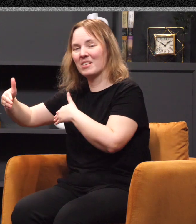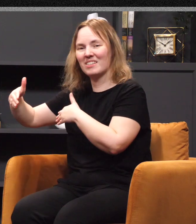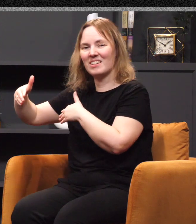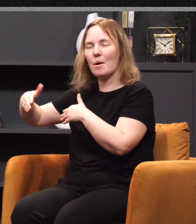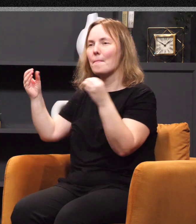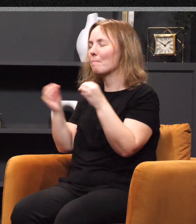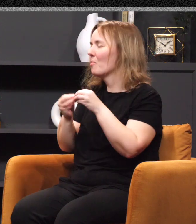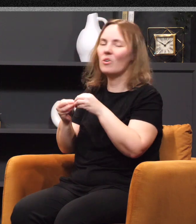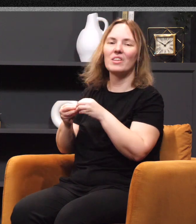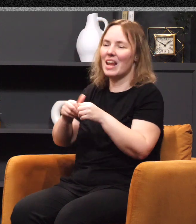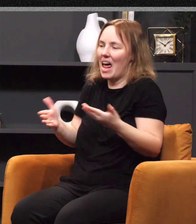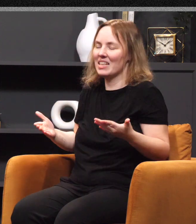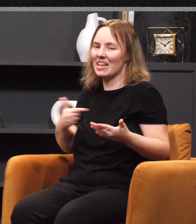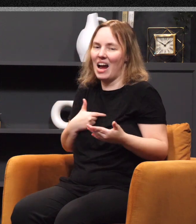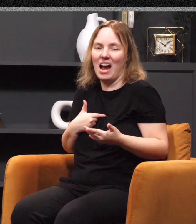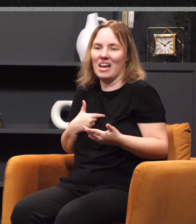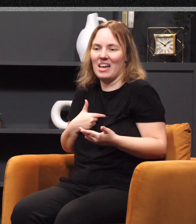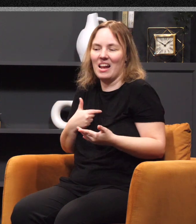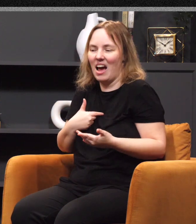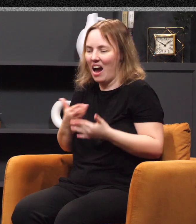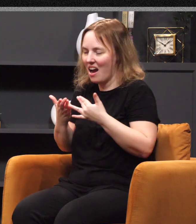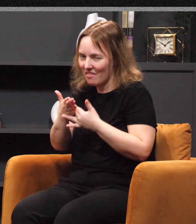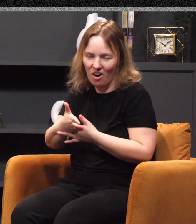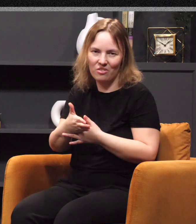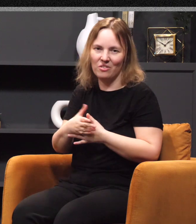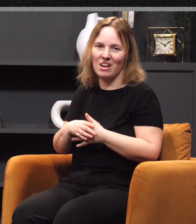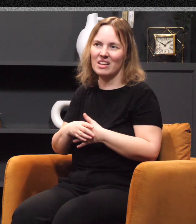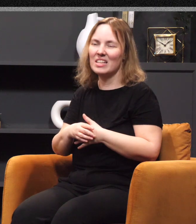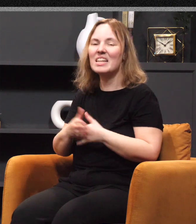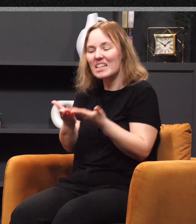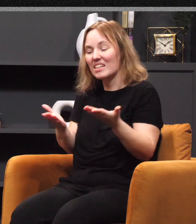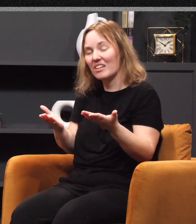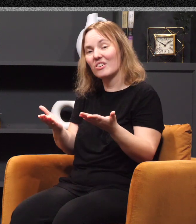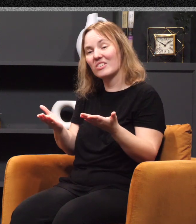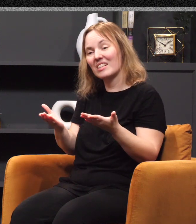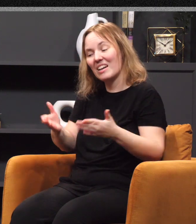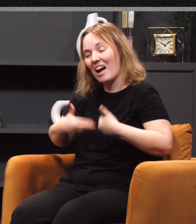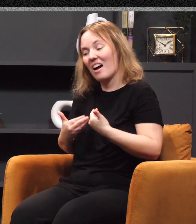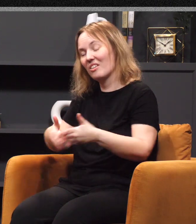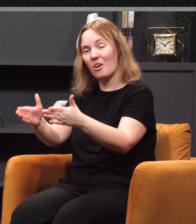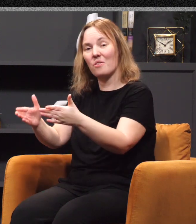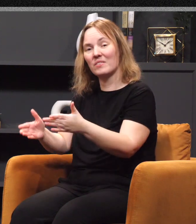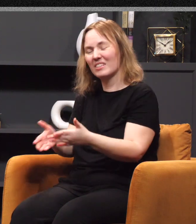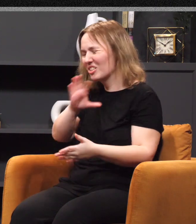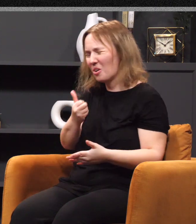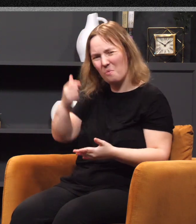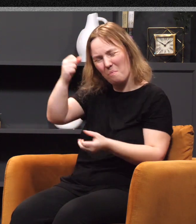anything I've ever gone through and he says, I've gone through it. I've cut the path. Here's the way to go. Don't make your own decision. Don't jump to your own